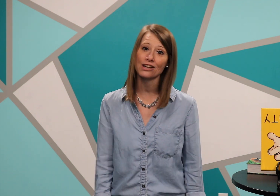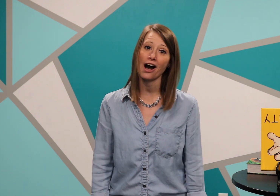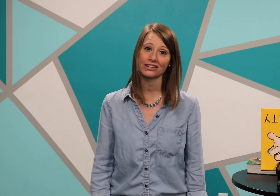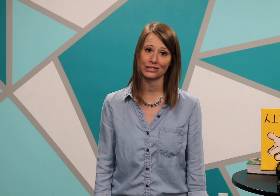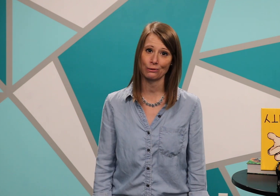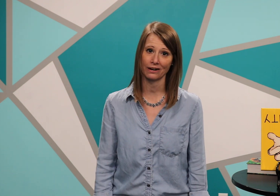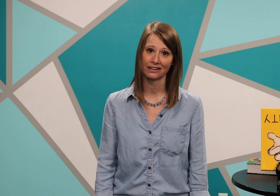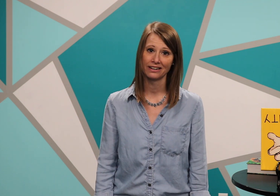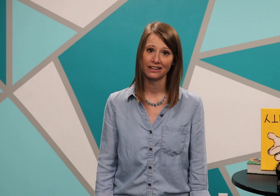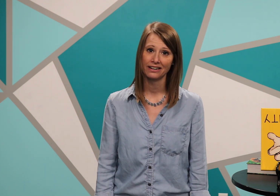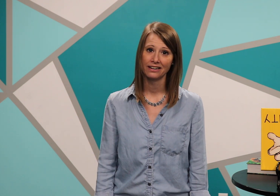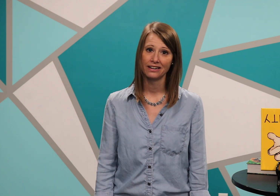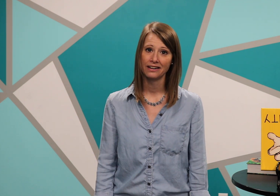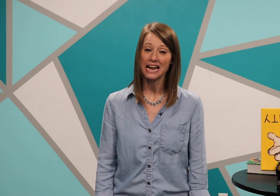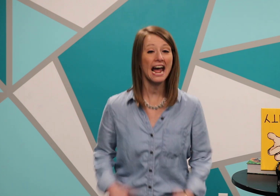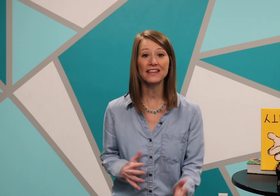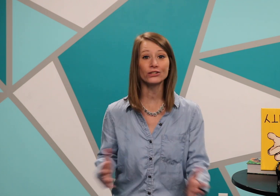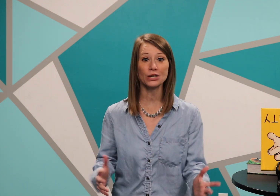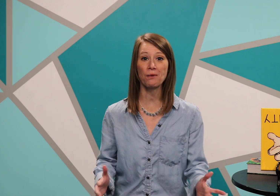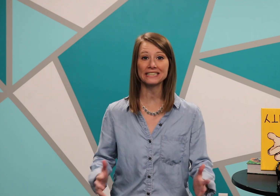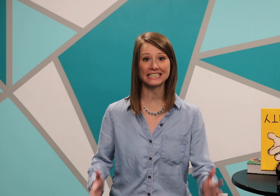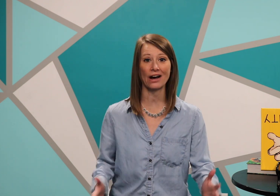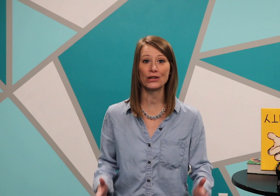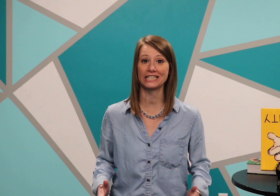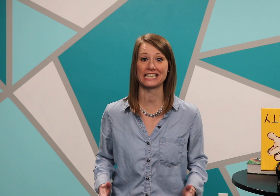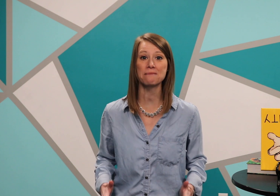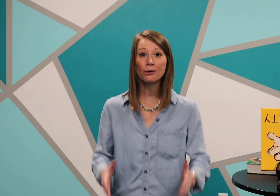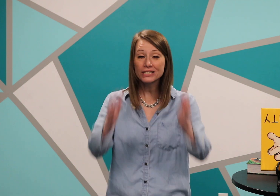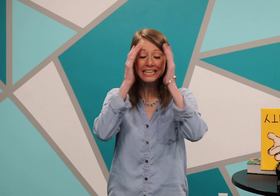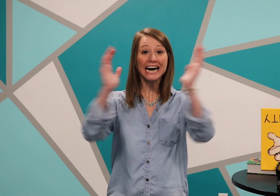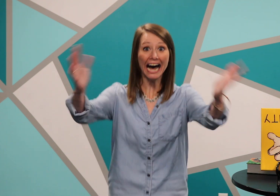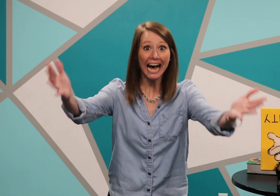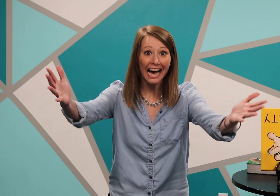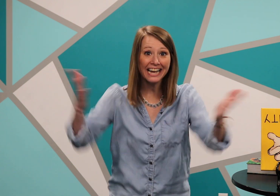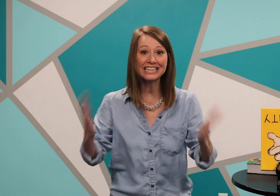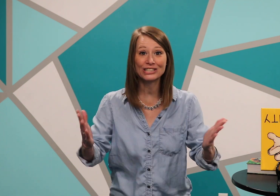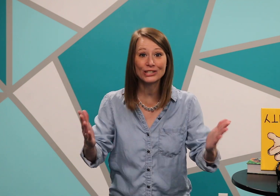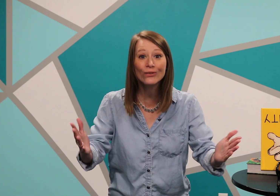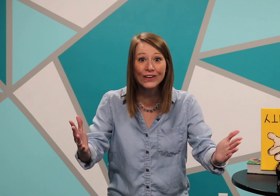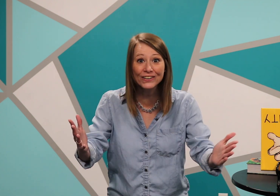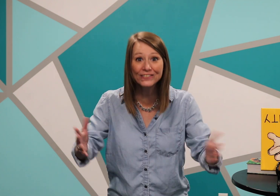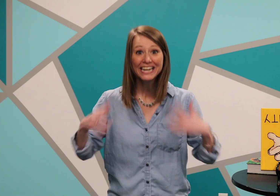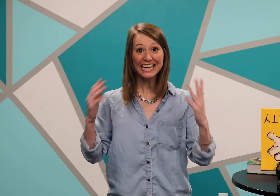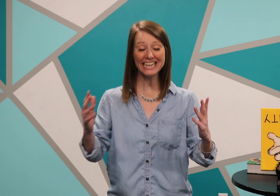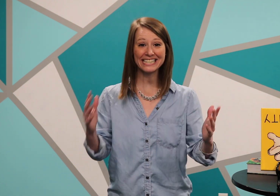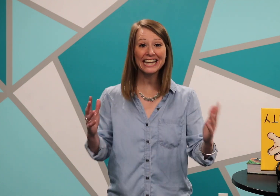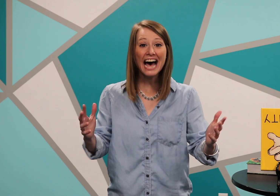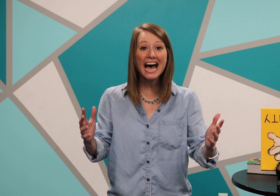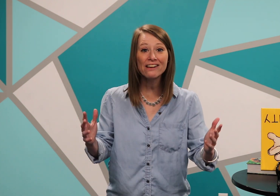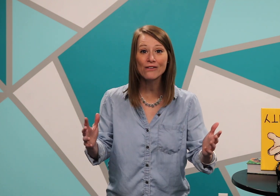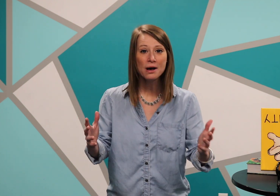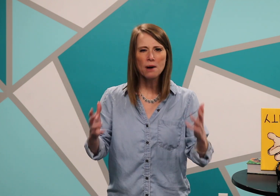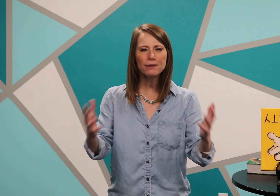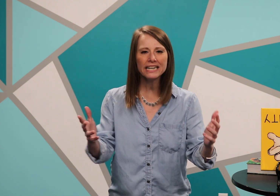talked to her. And then she went to tell the disciples, it's true, he's alive! But